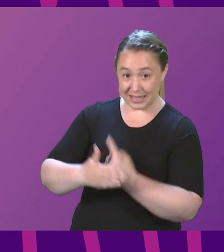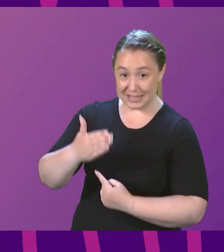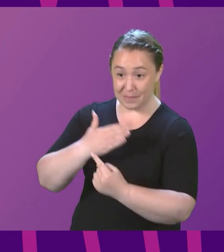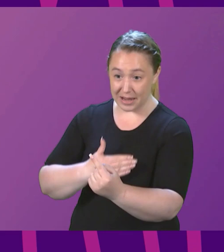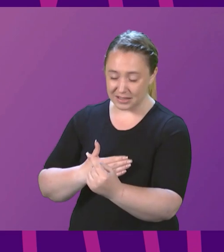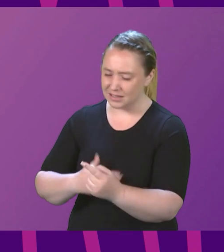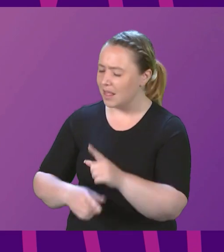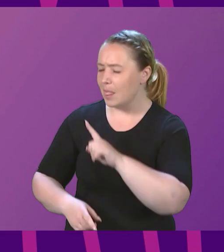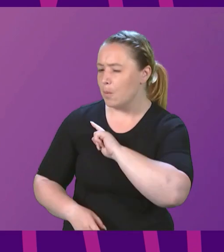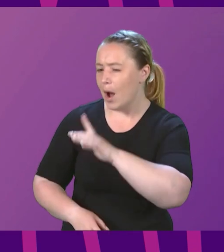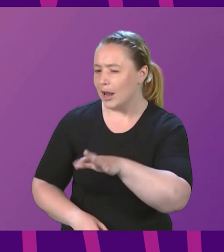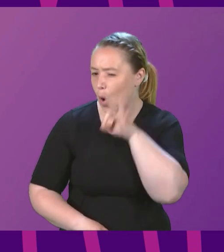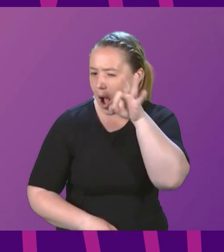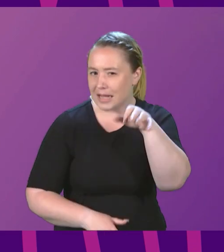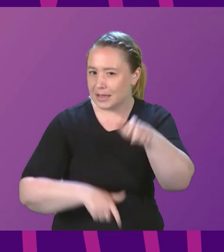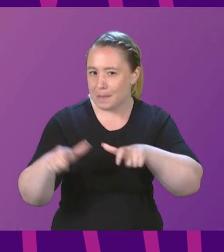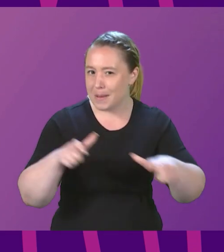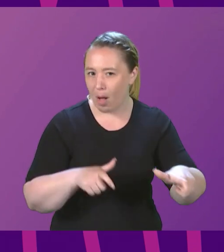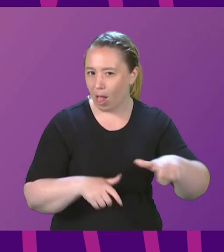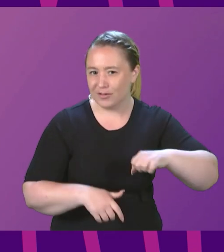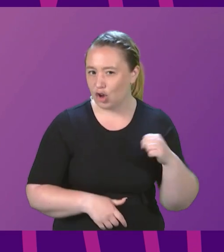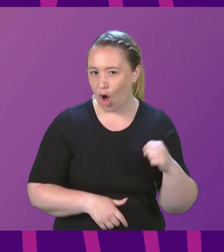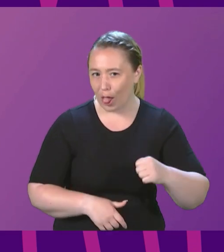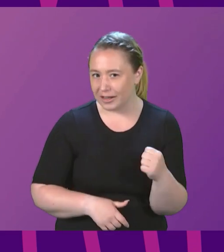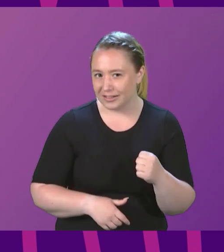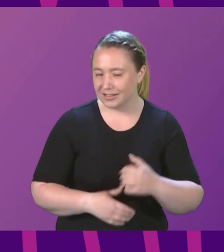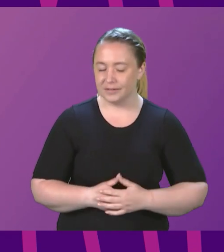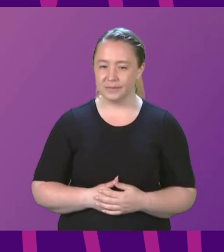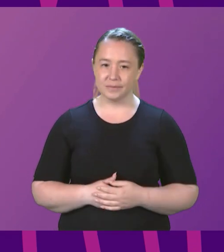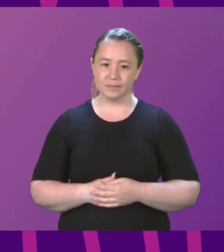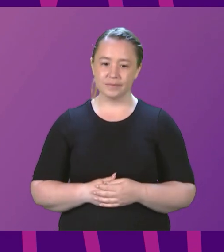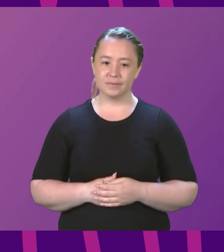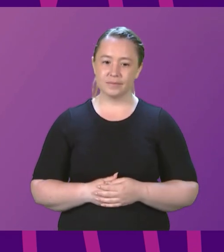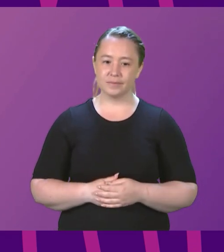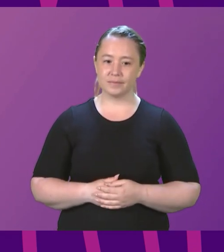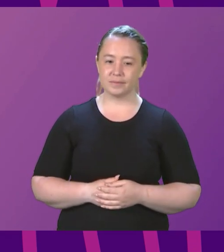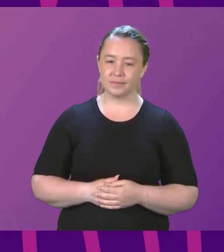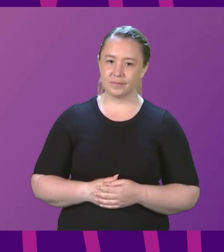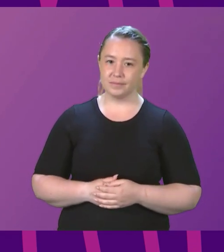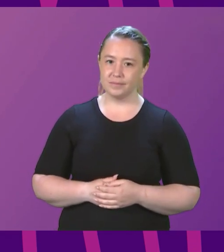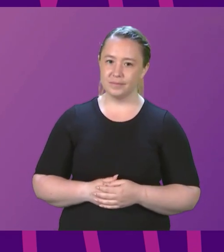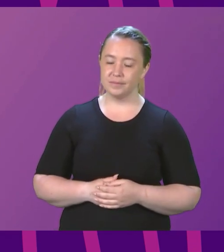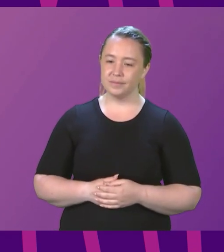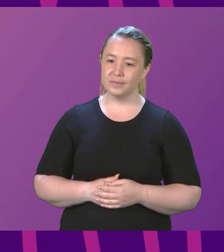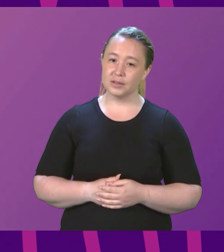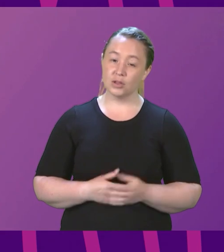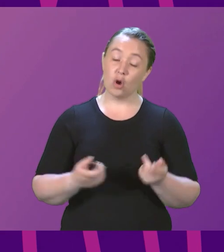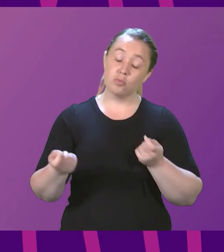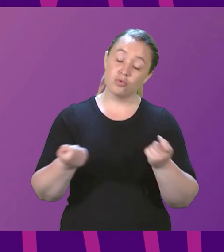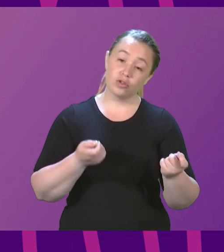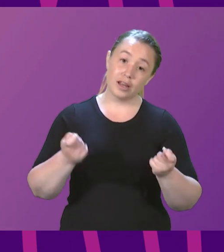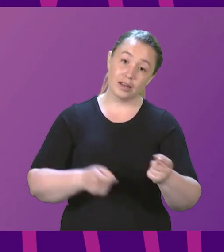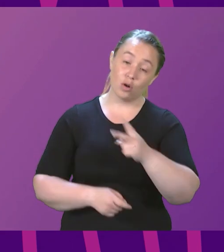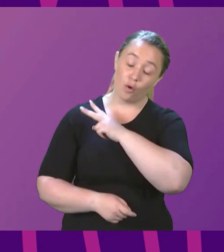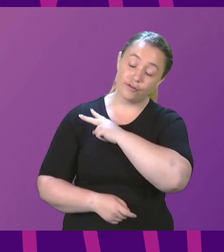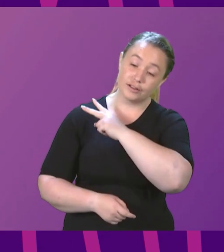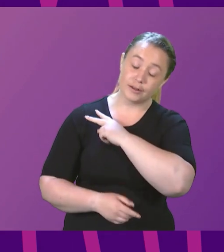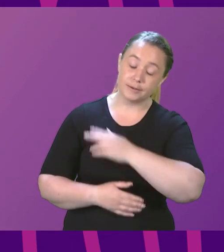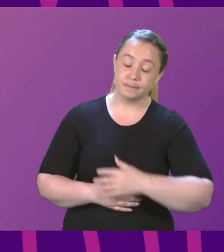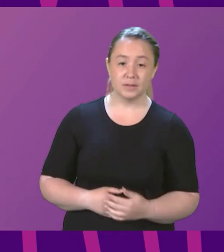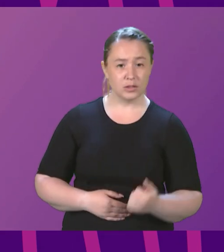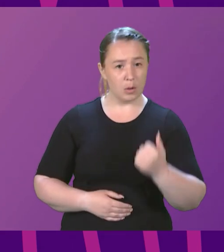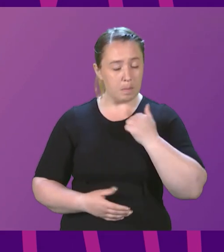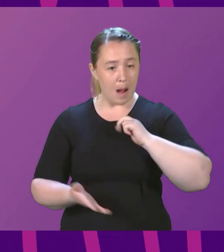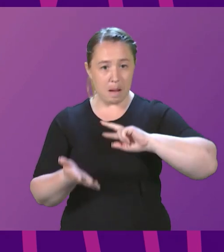the people of Scotland in a referendum. Signing officer, my plans are to